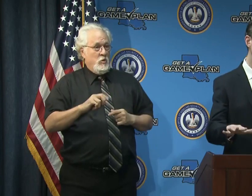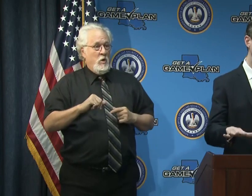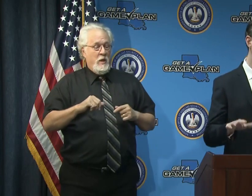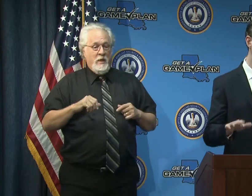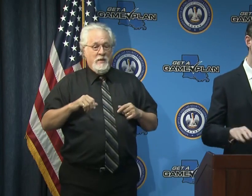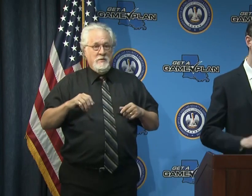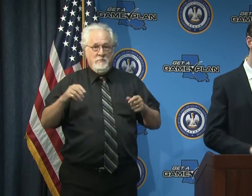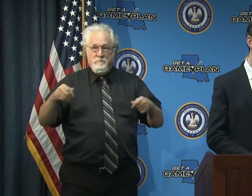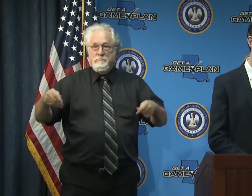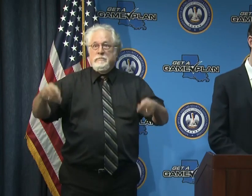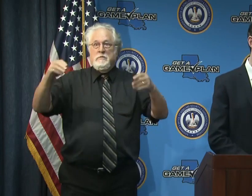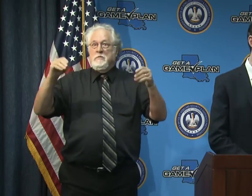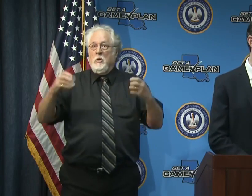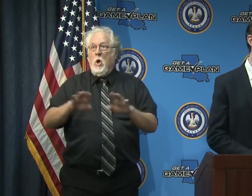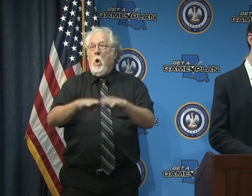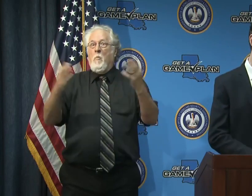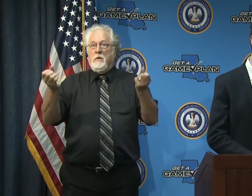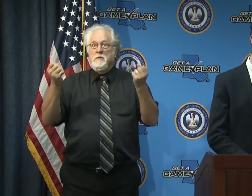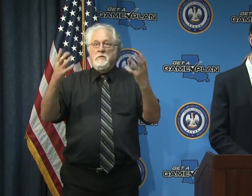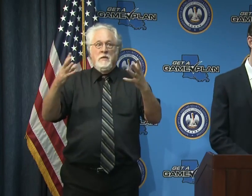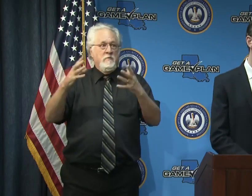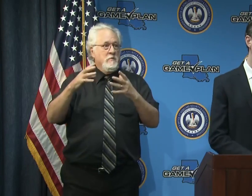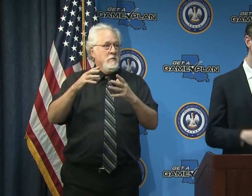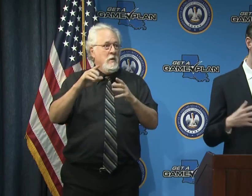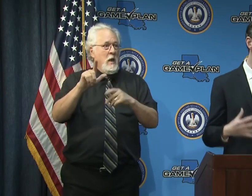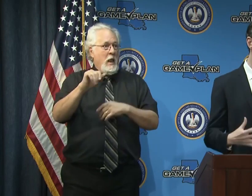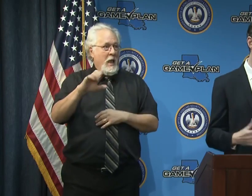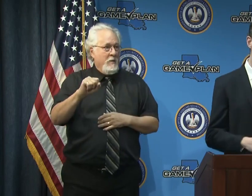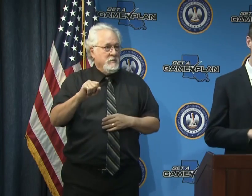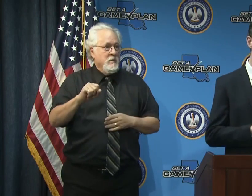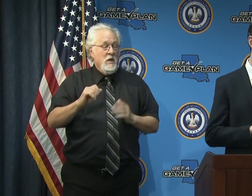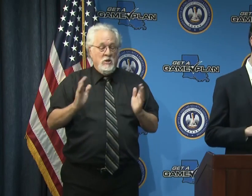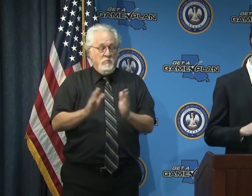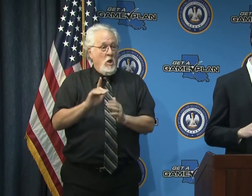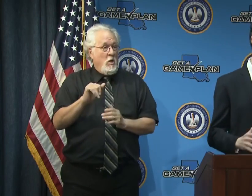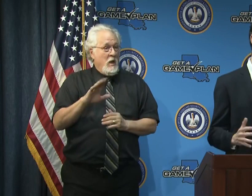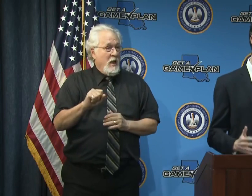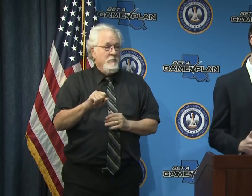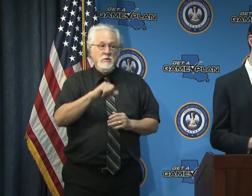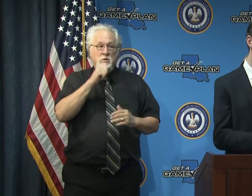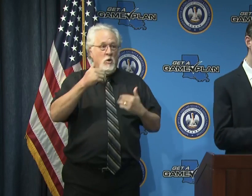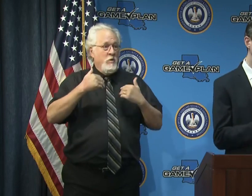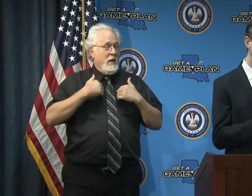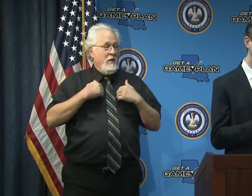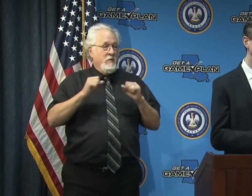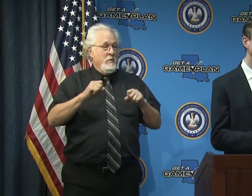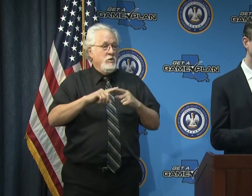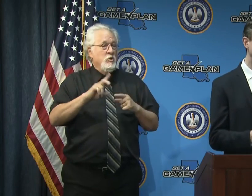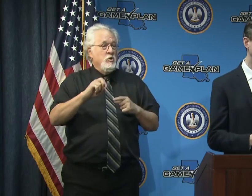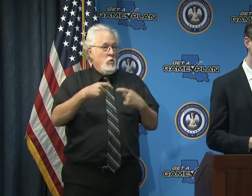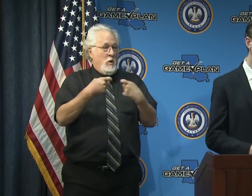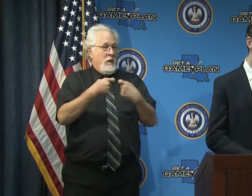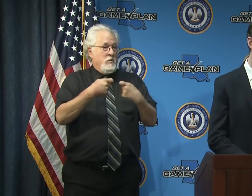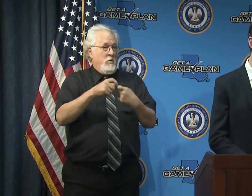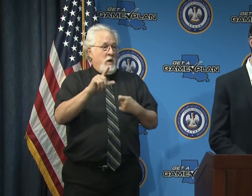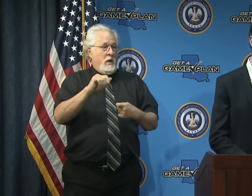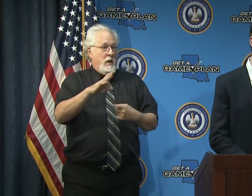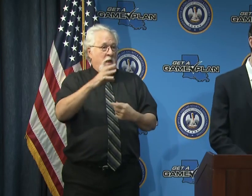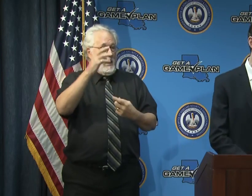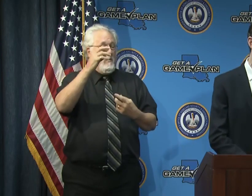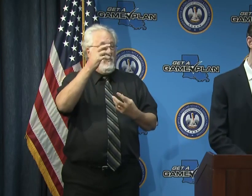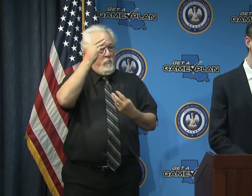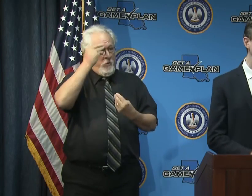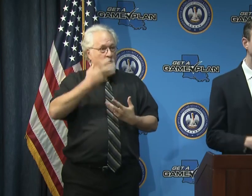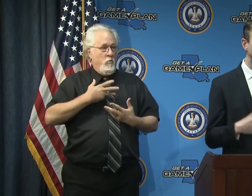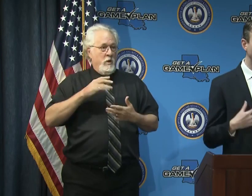the number of labs and state that could be that could be testing a lot of smaller labs do not have the capacity to do the electronic lab reporting that our bigger